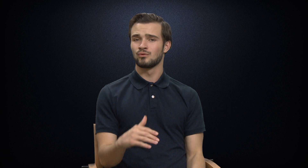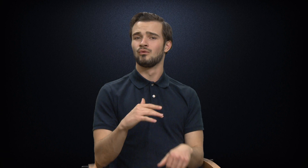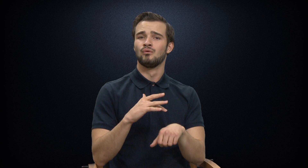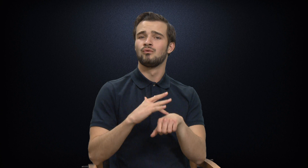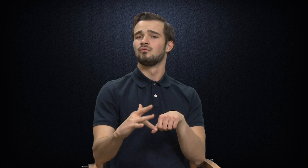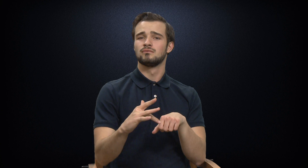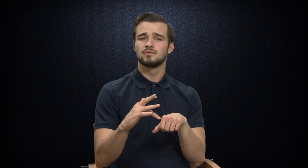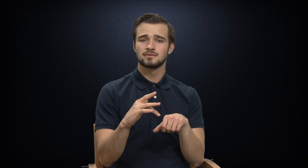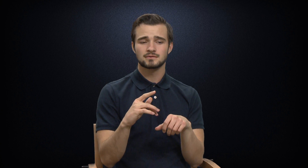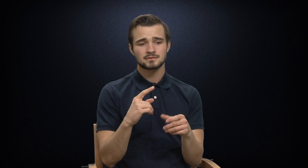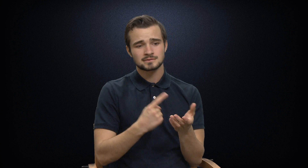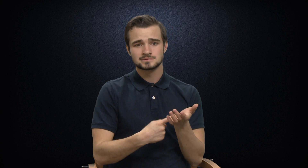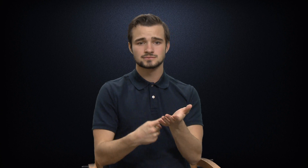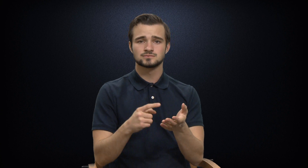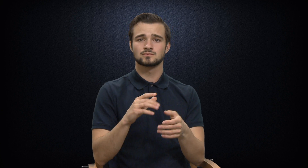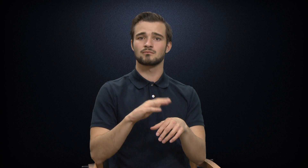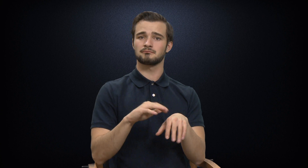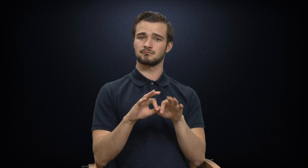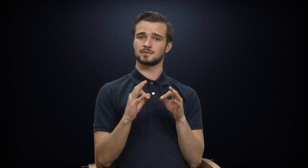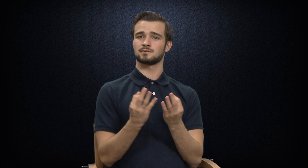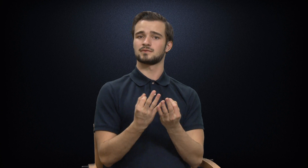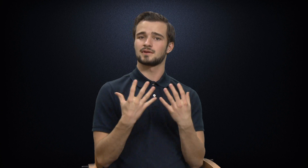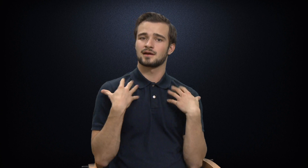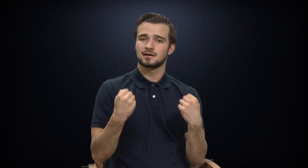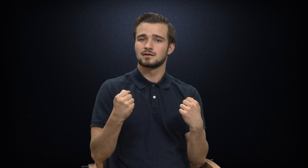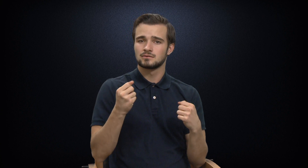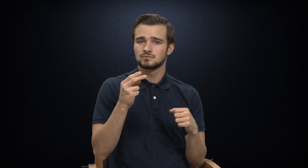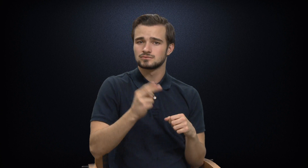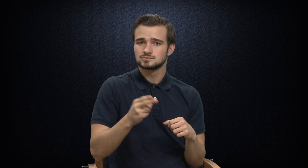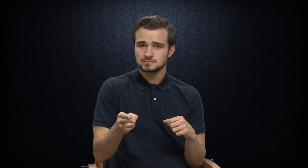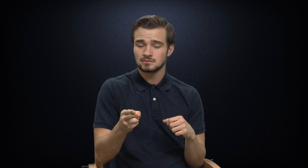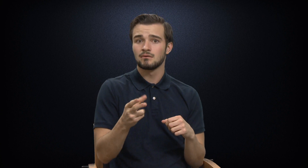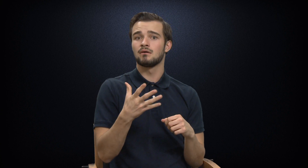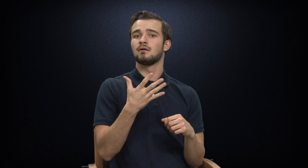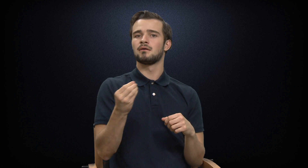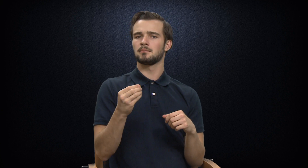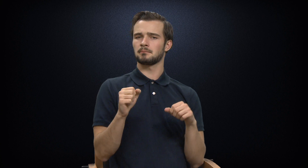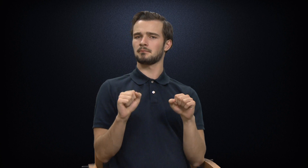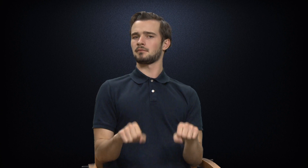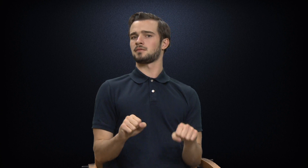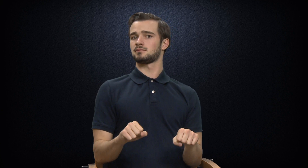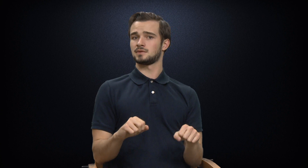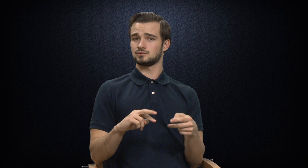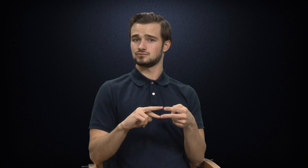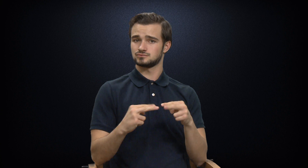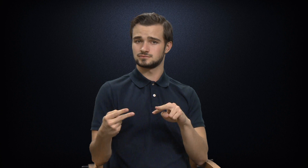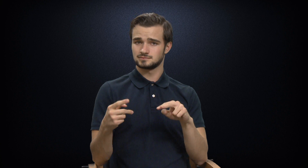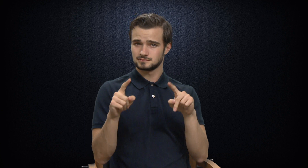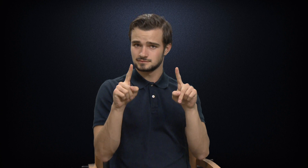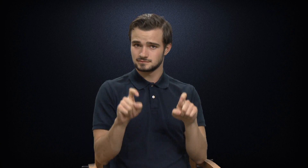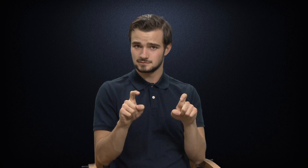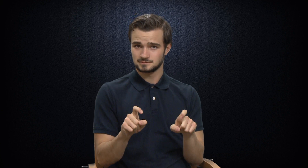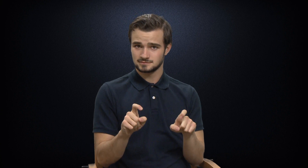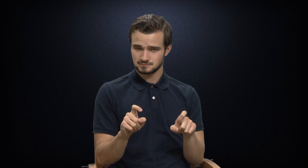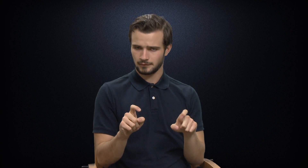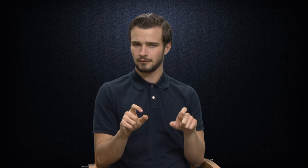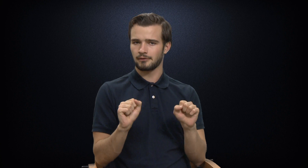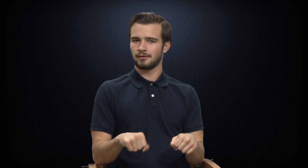Early discussions about family health history and possible genetic testing might help